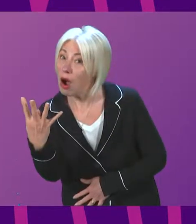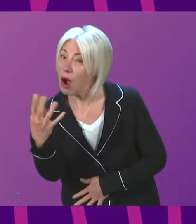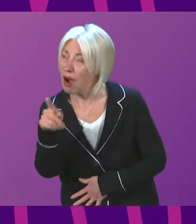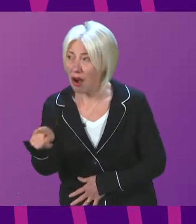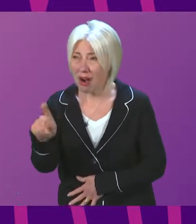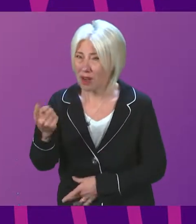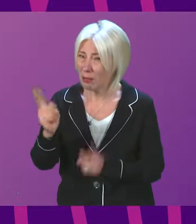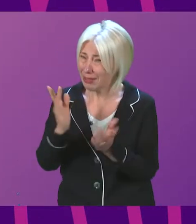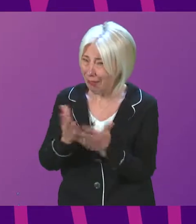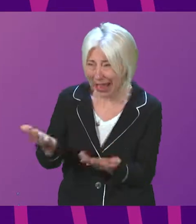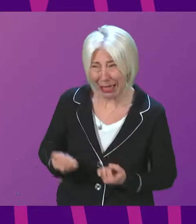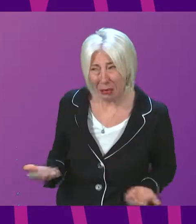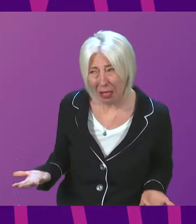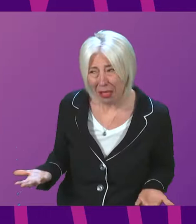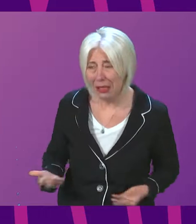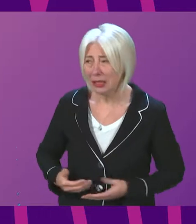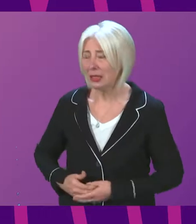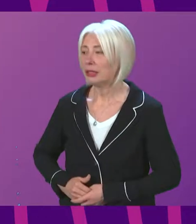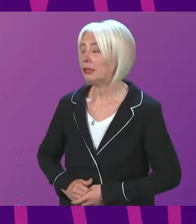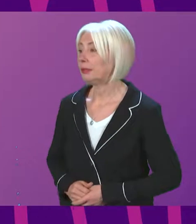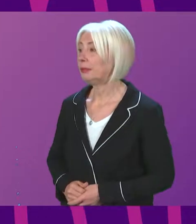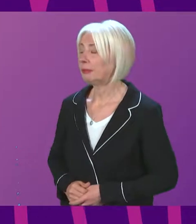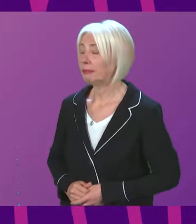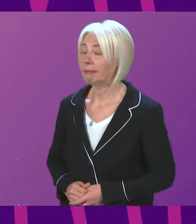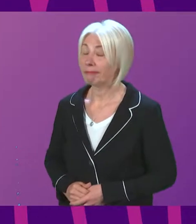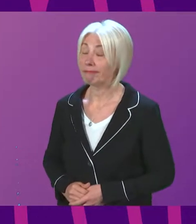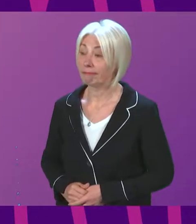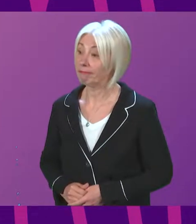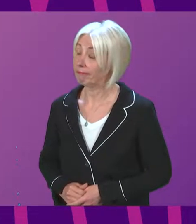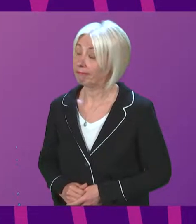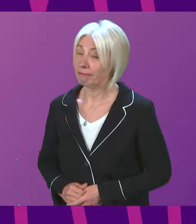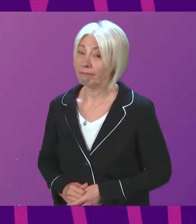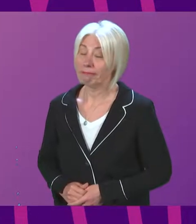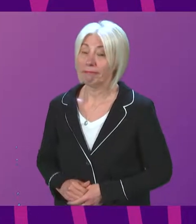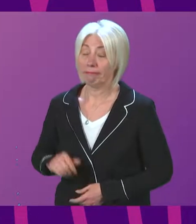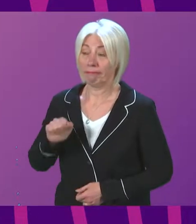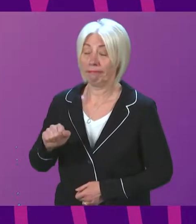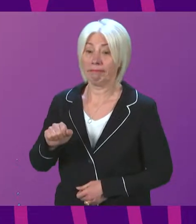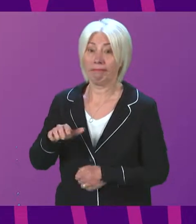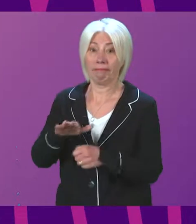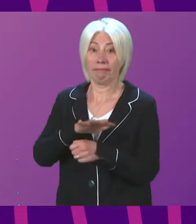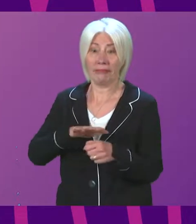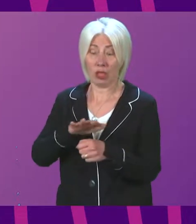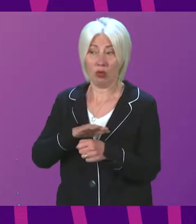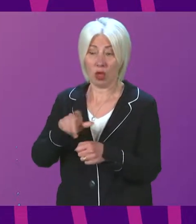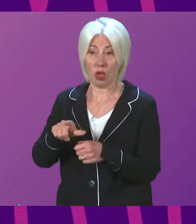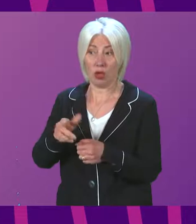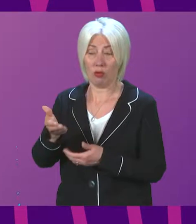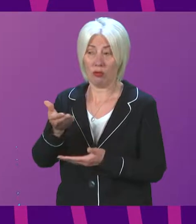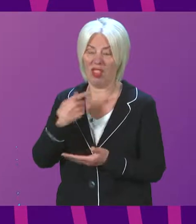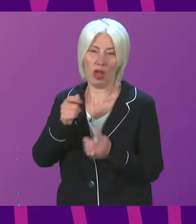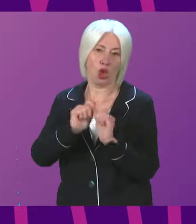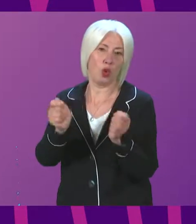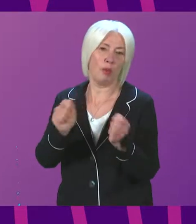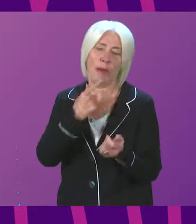that acceptable? First Minister. First In terms of the particular case cited in the media